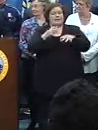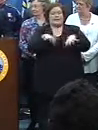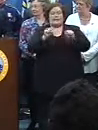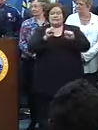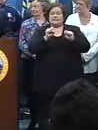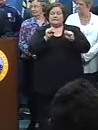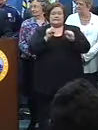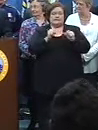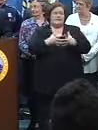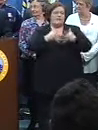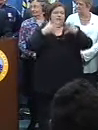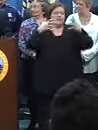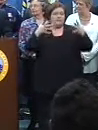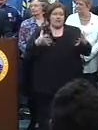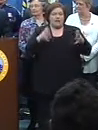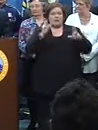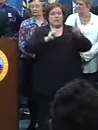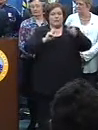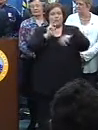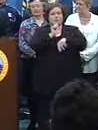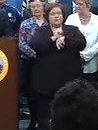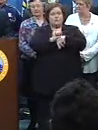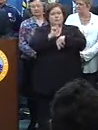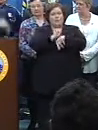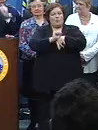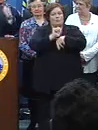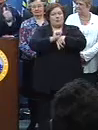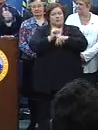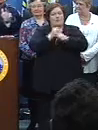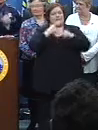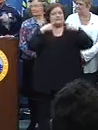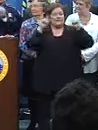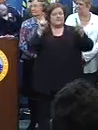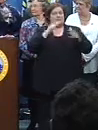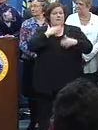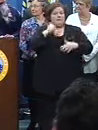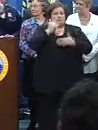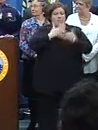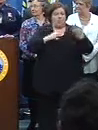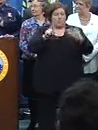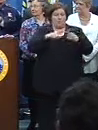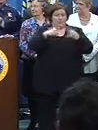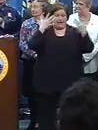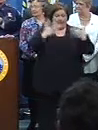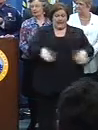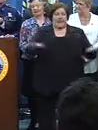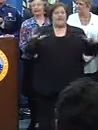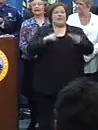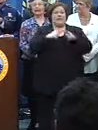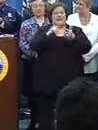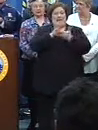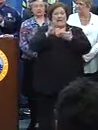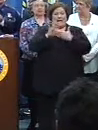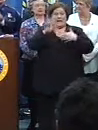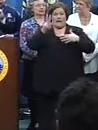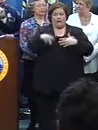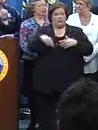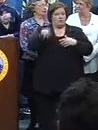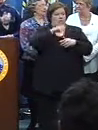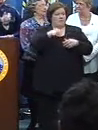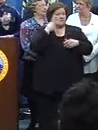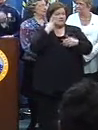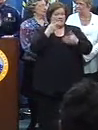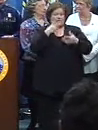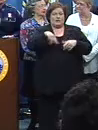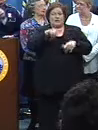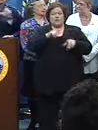of employees to make this work. And the best part of Mardi Gras is when the parade ends and the cleanup starts. For those of you that ever spent